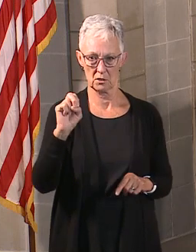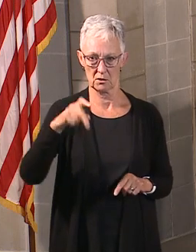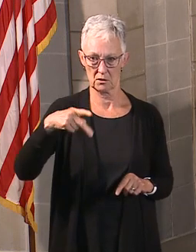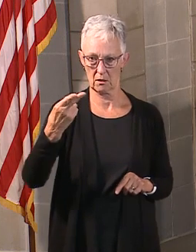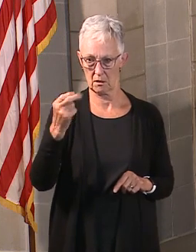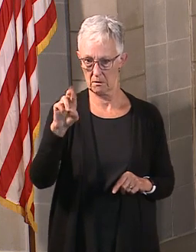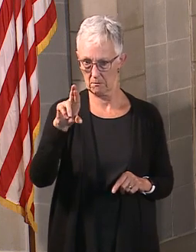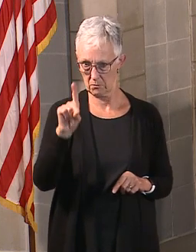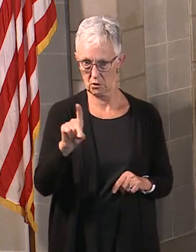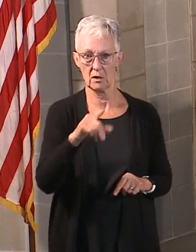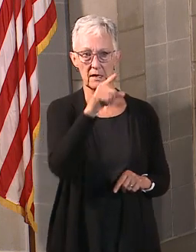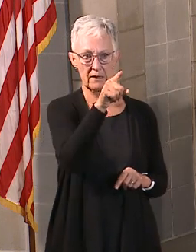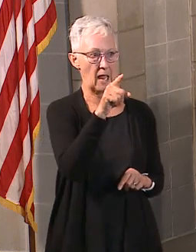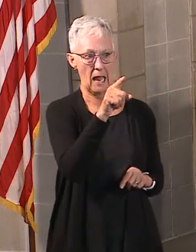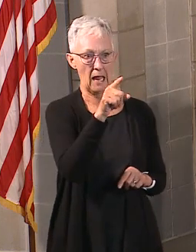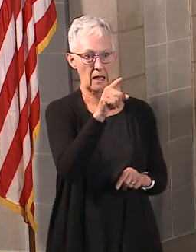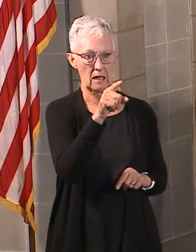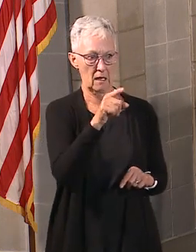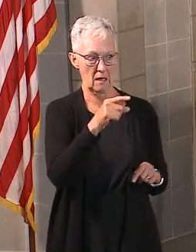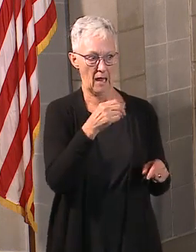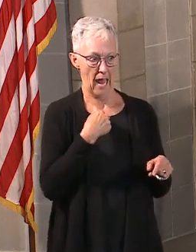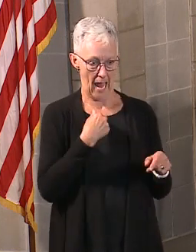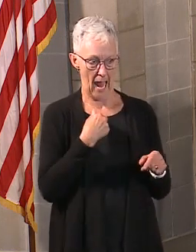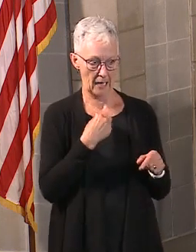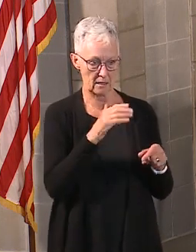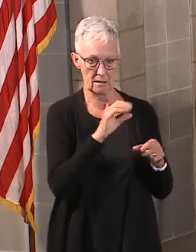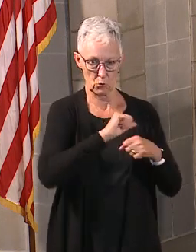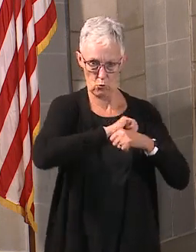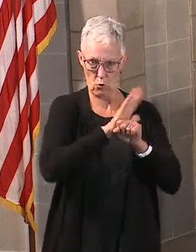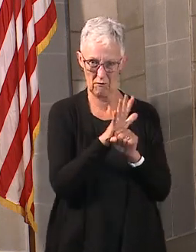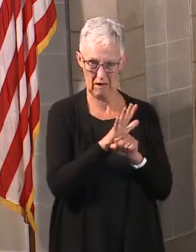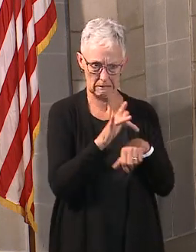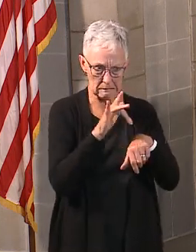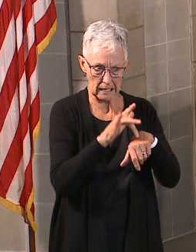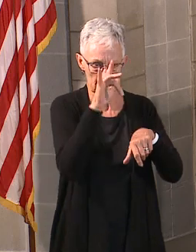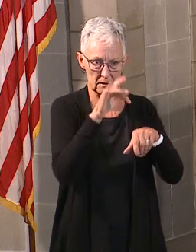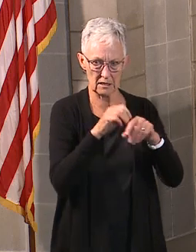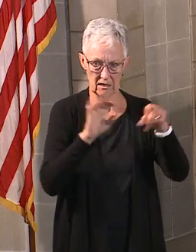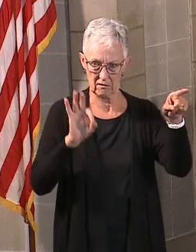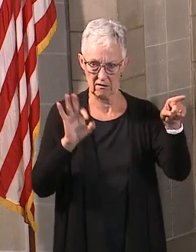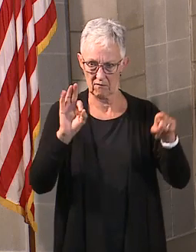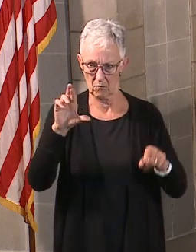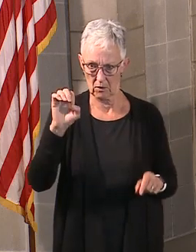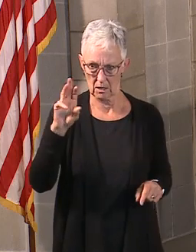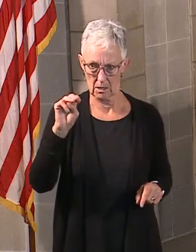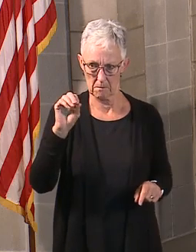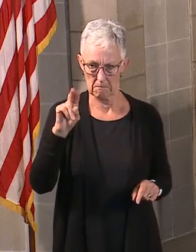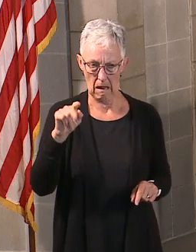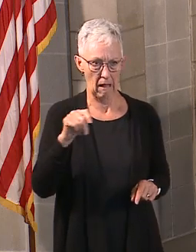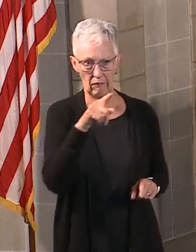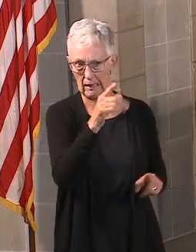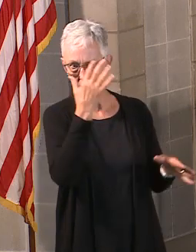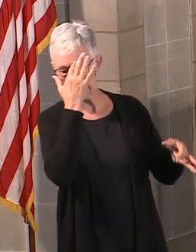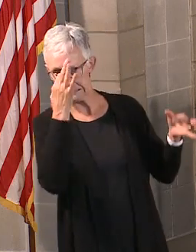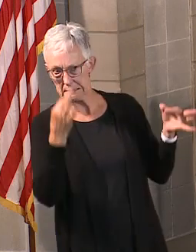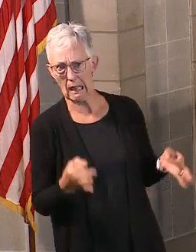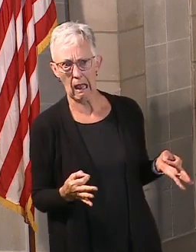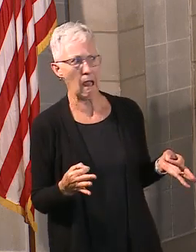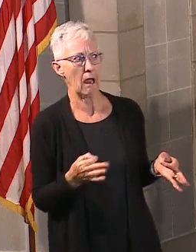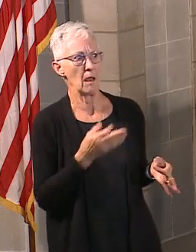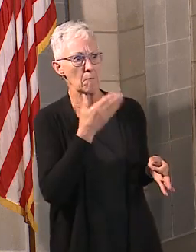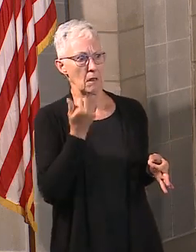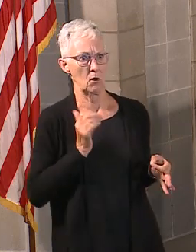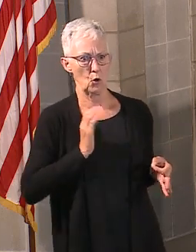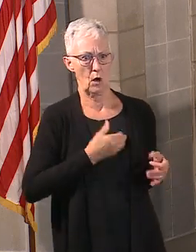days early so that they could, you know, again, kind of based on a situation where they had our really kind of one of our first